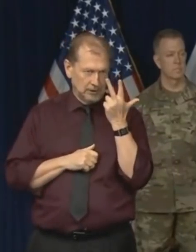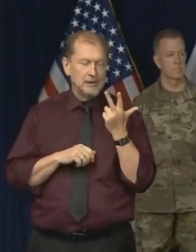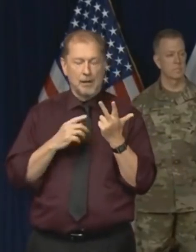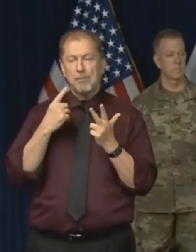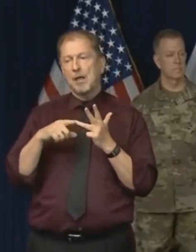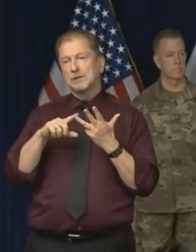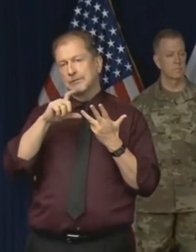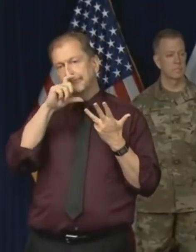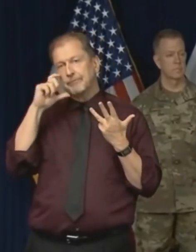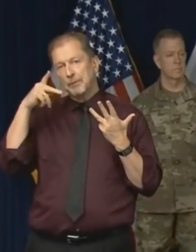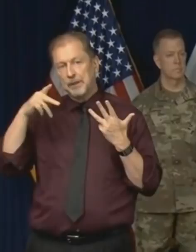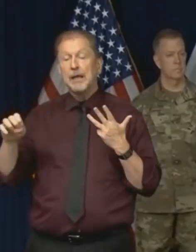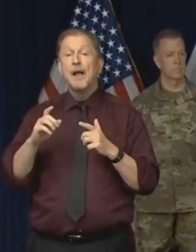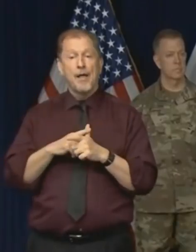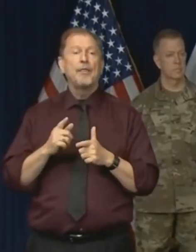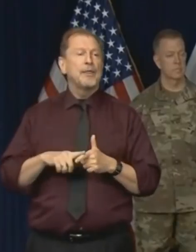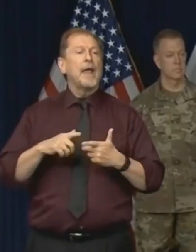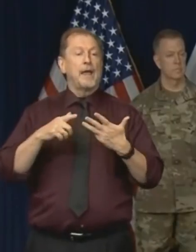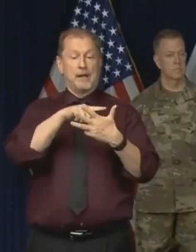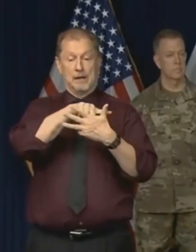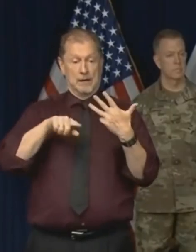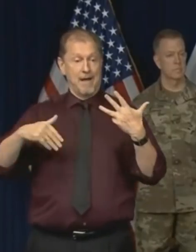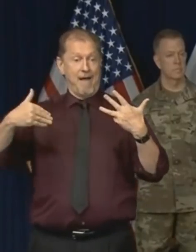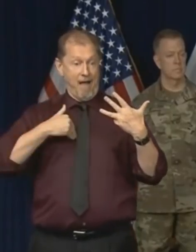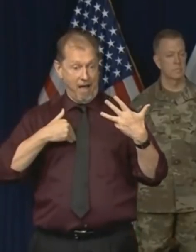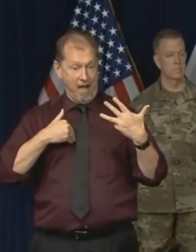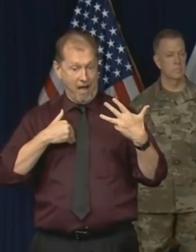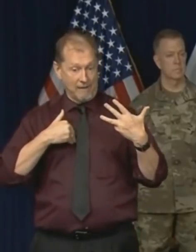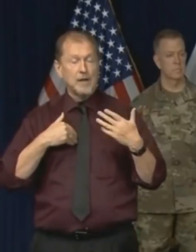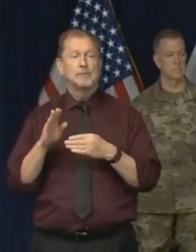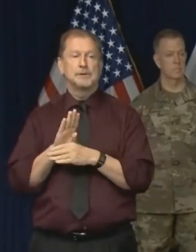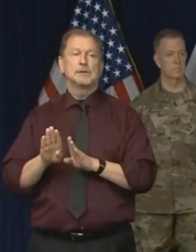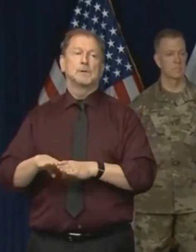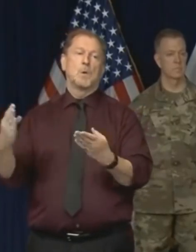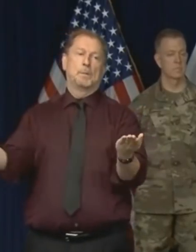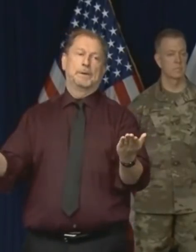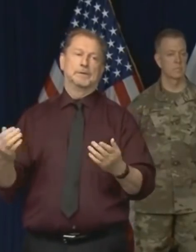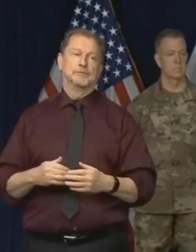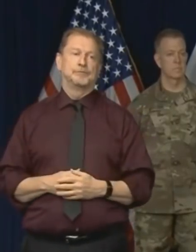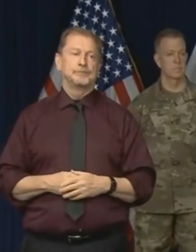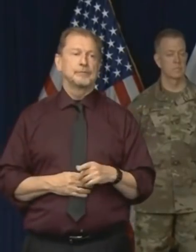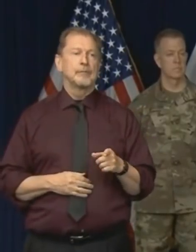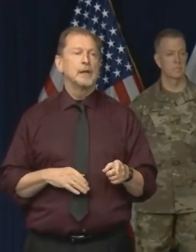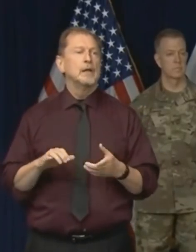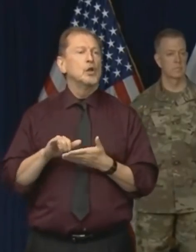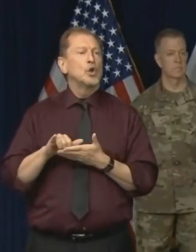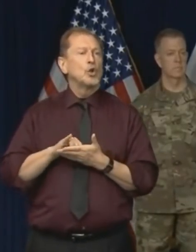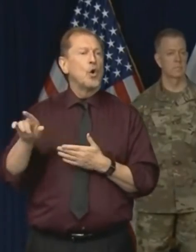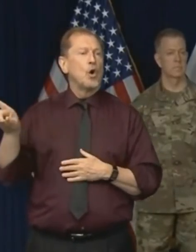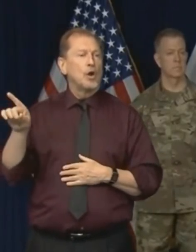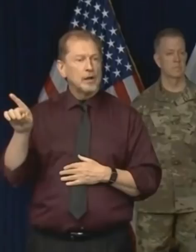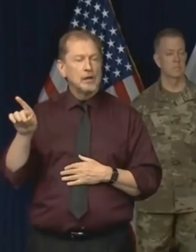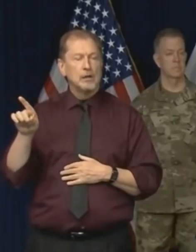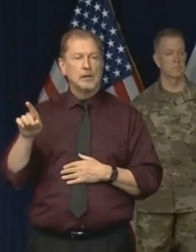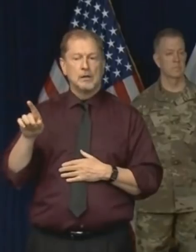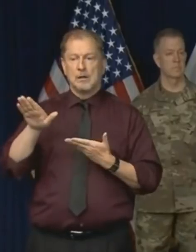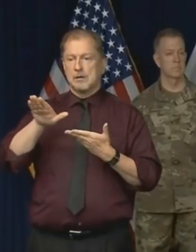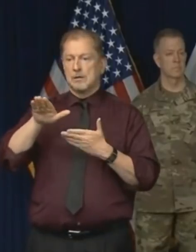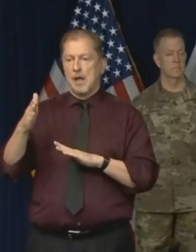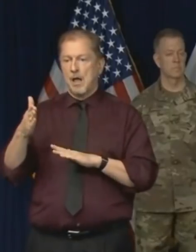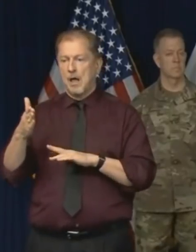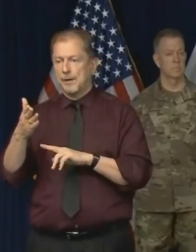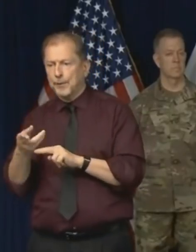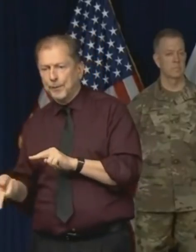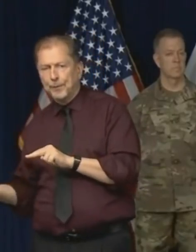reopen commerce across the state. This is from Tony Arnold at WBEZ. In New York, the death toll sharply increased